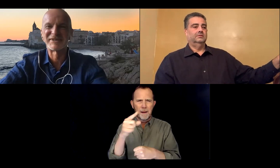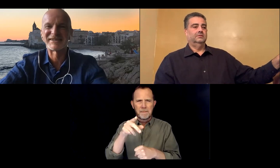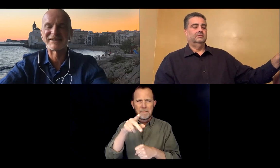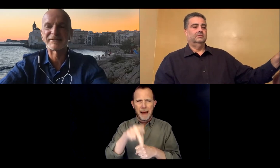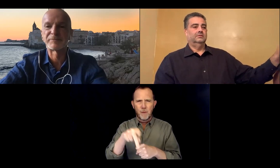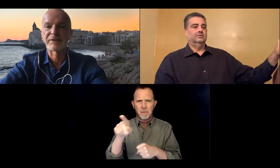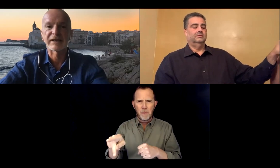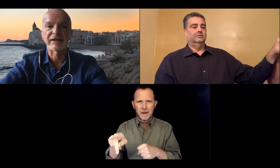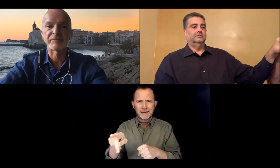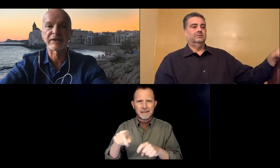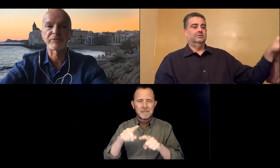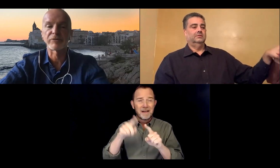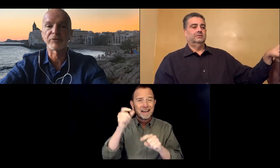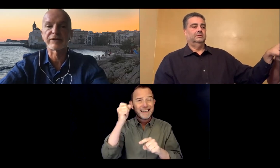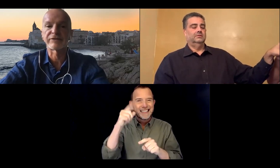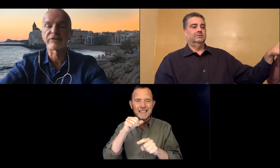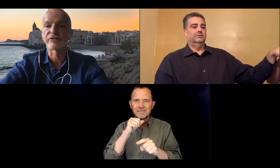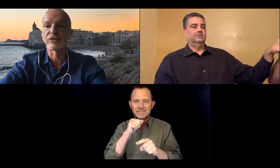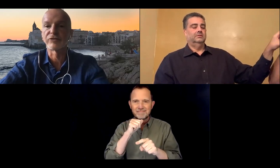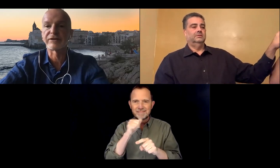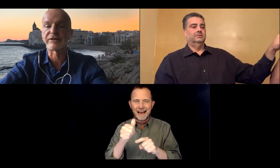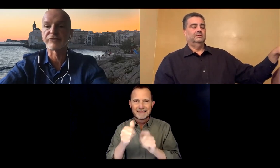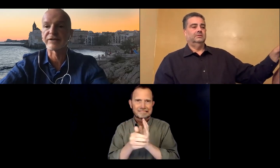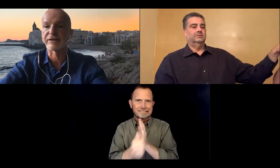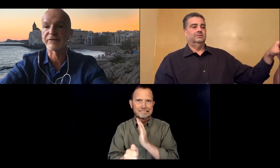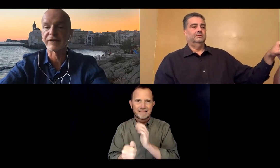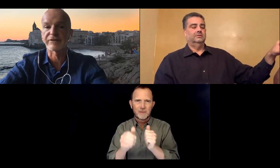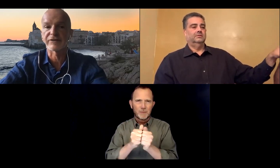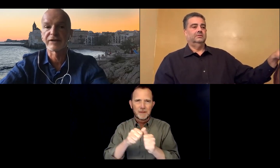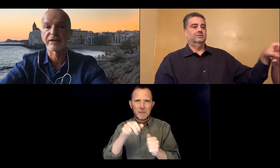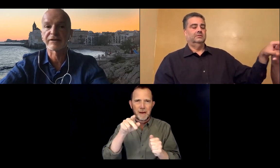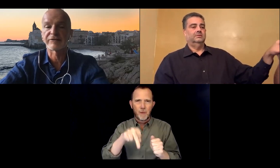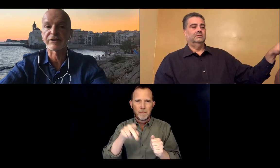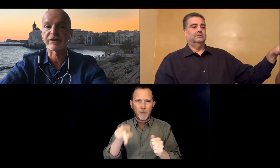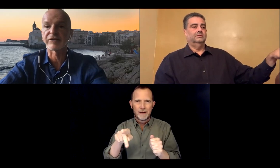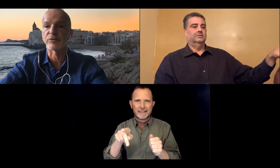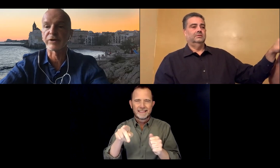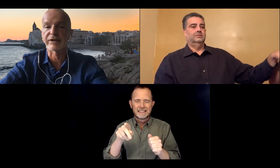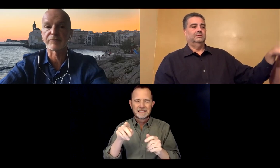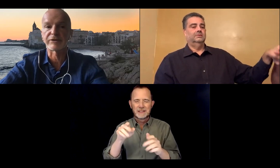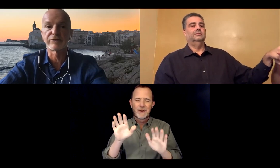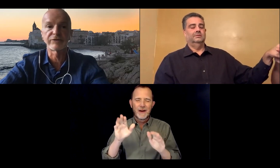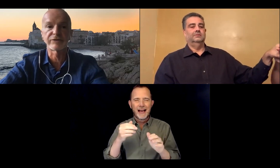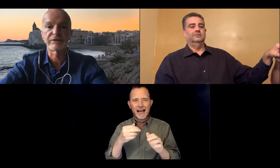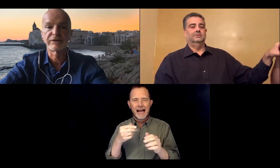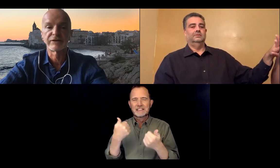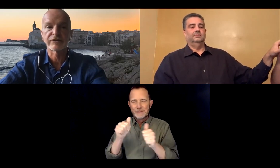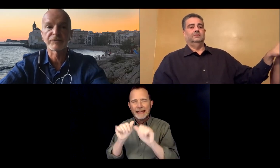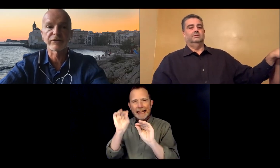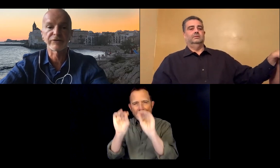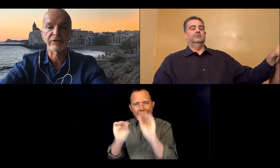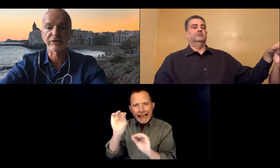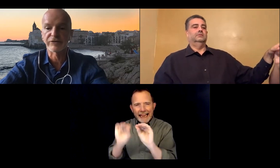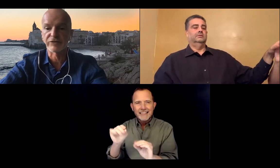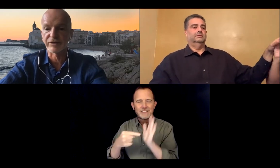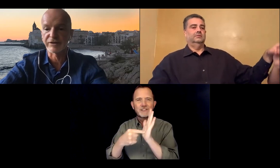So I made a PowerPoint to show the different scenes and different areas where it can be used. So